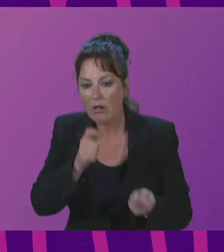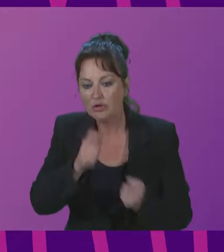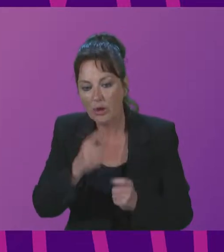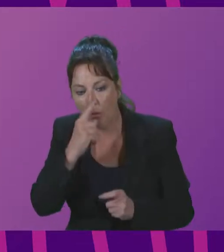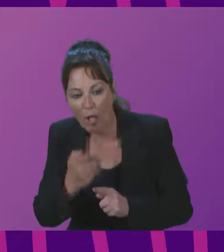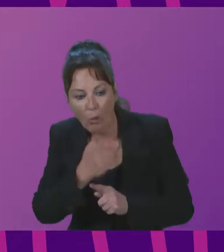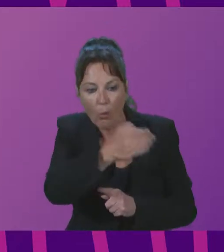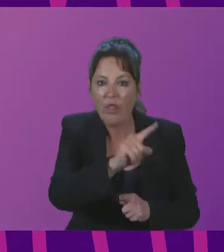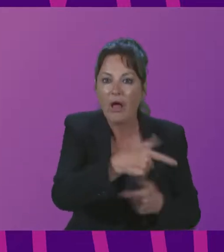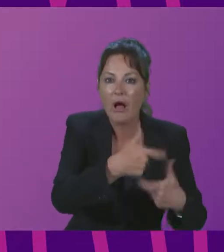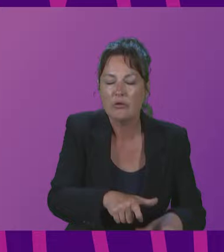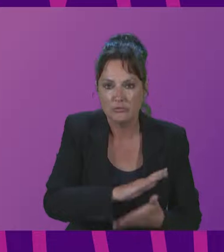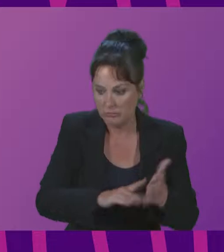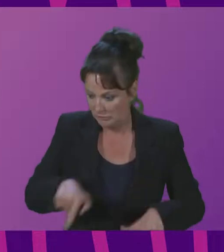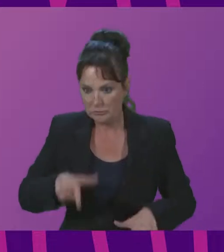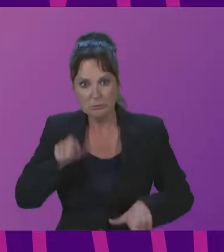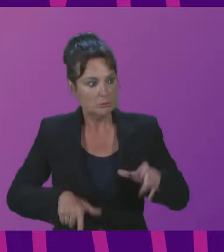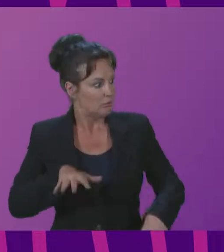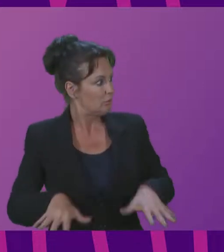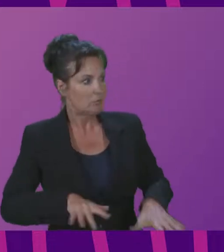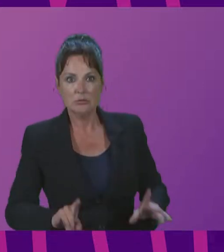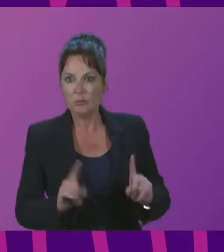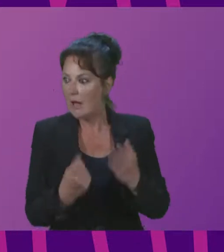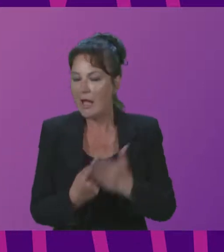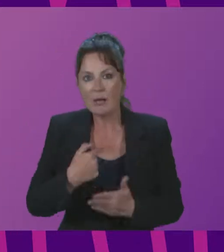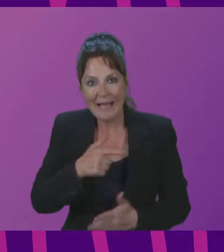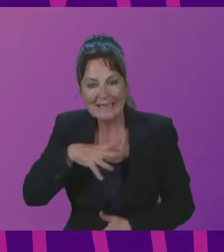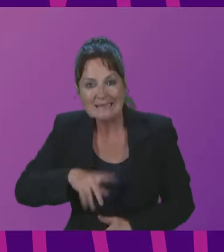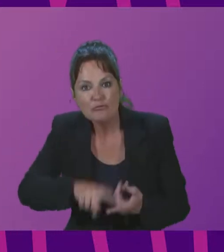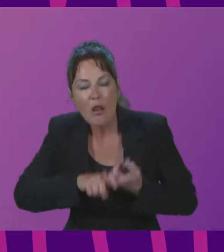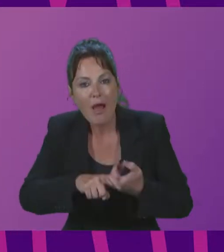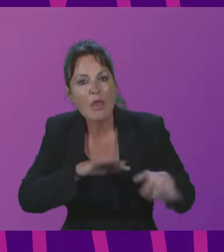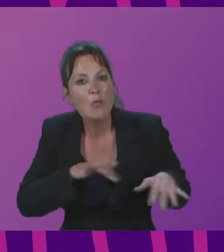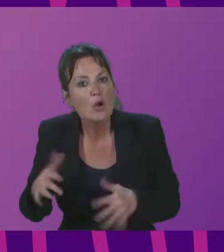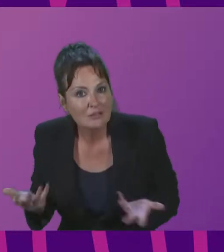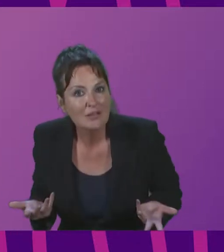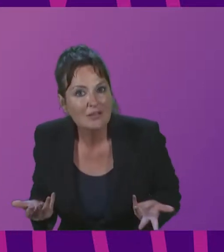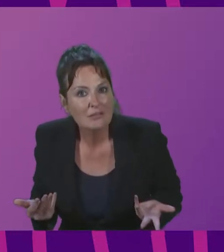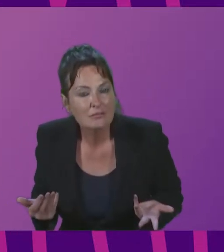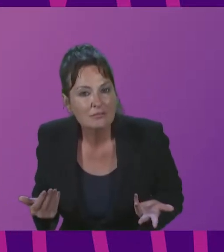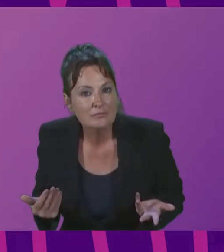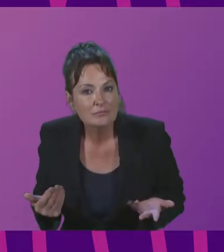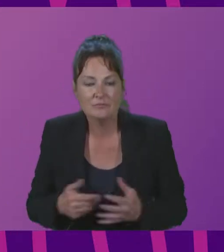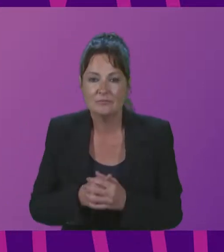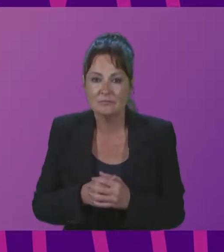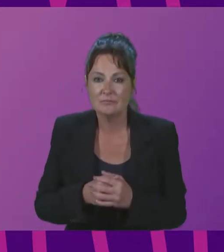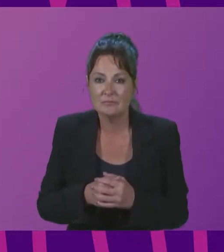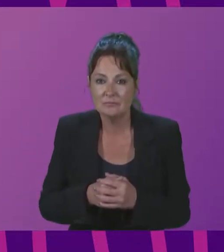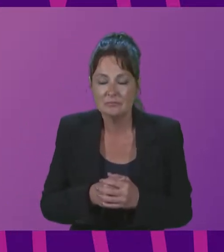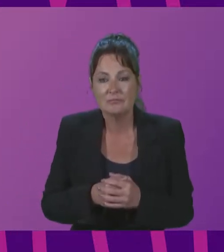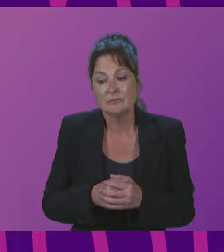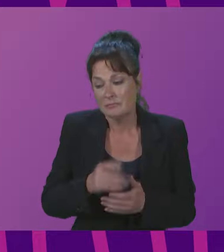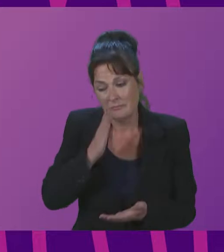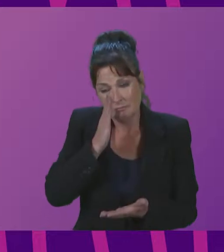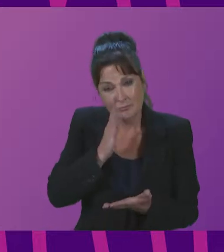impact the daily livelihood of the people of South Sudan, let alone the drastic impact of